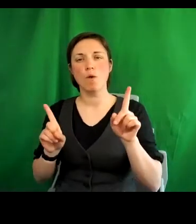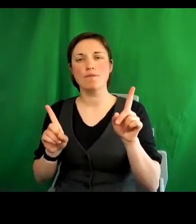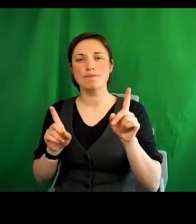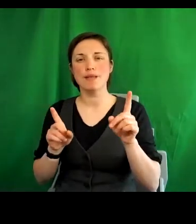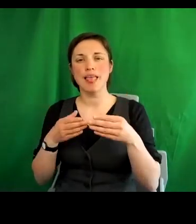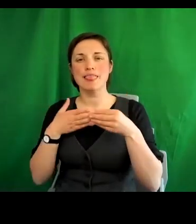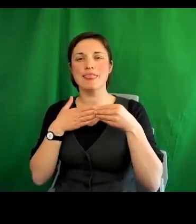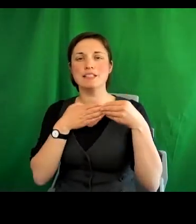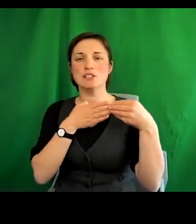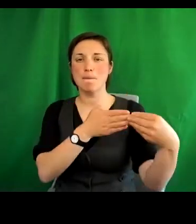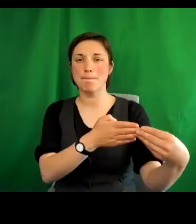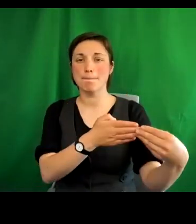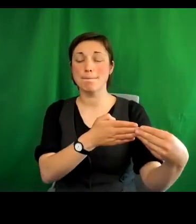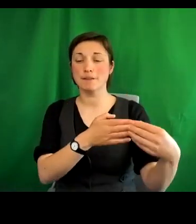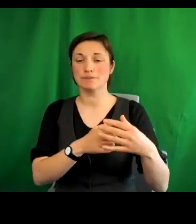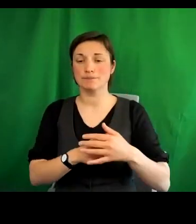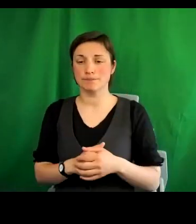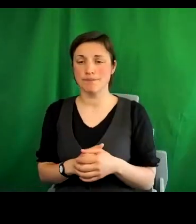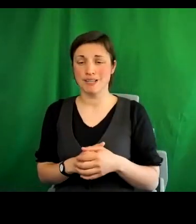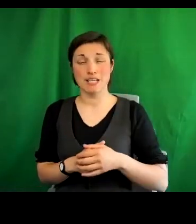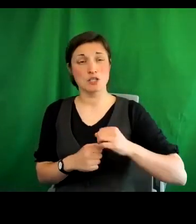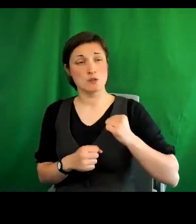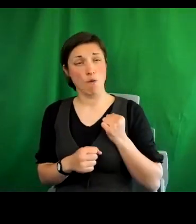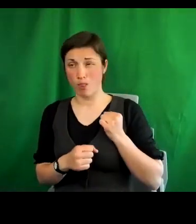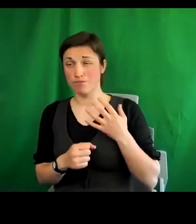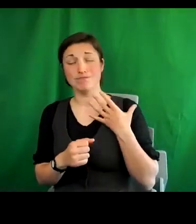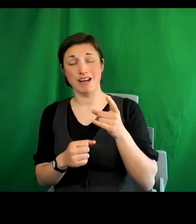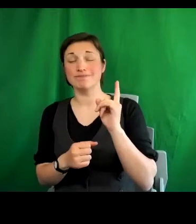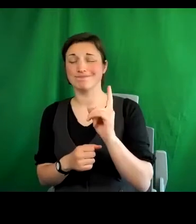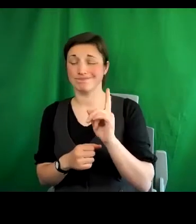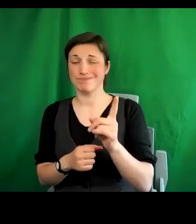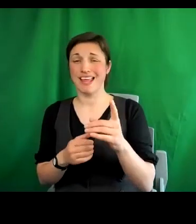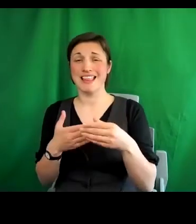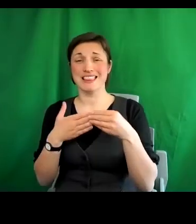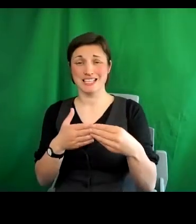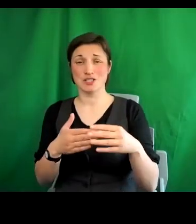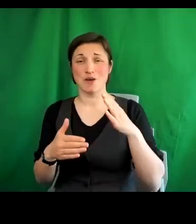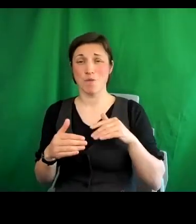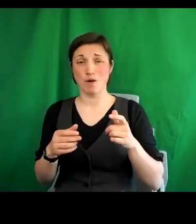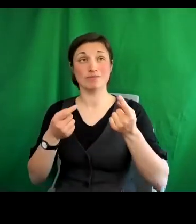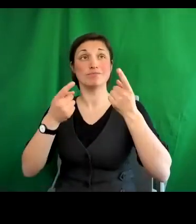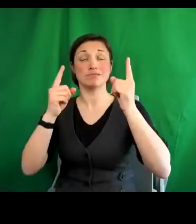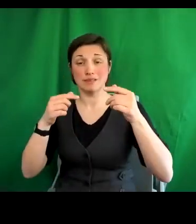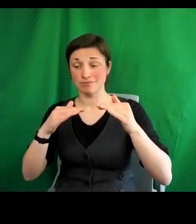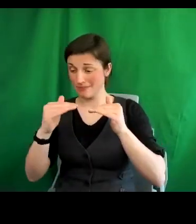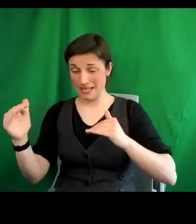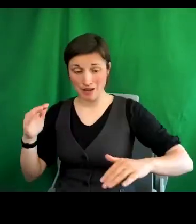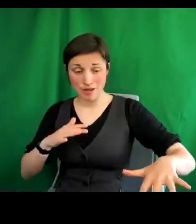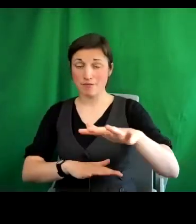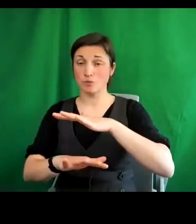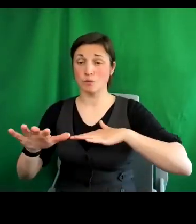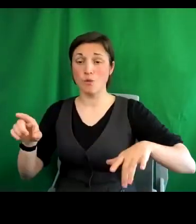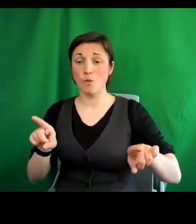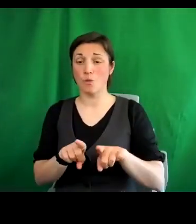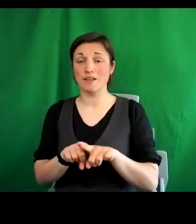commitment to demonstrate leadership at all levels that are highlighted in the title of the talk today, the